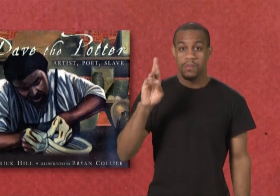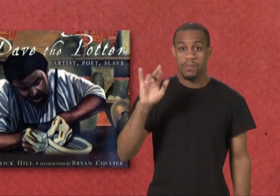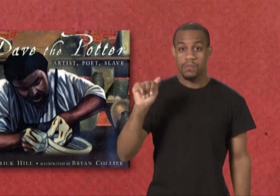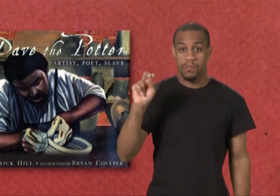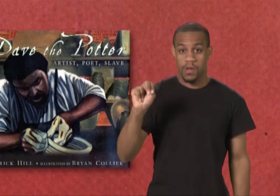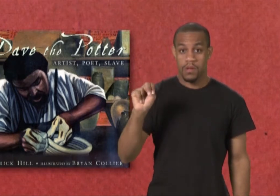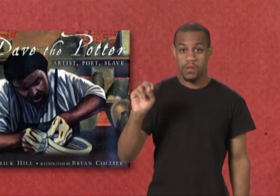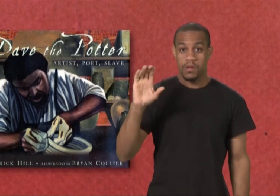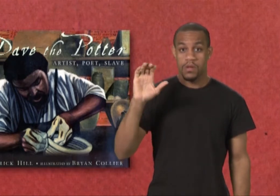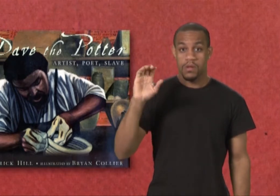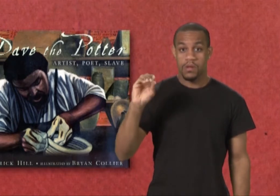Brian Collier.